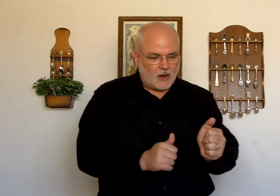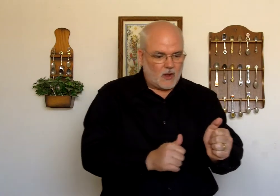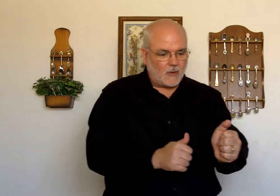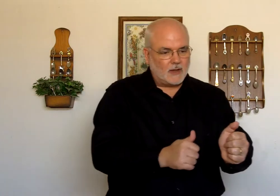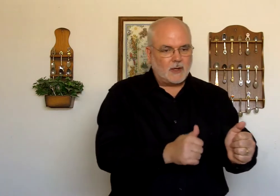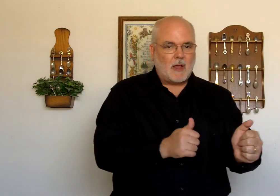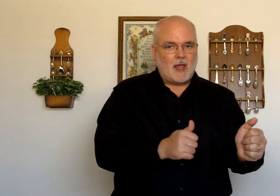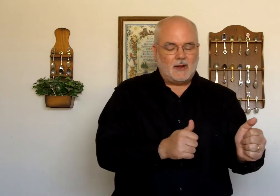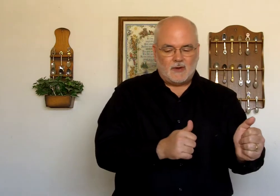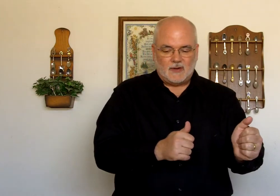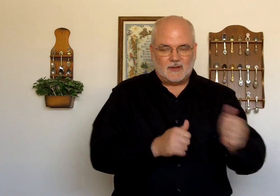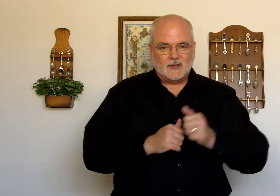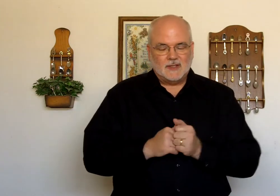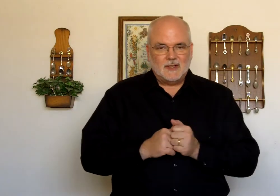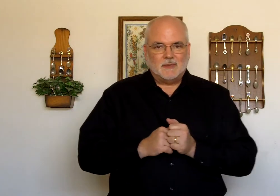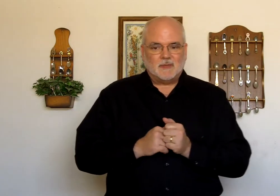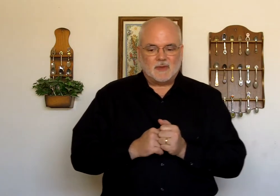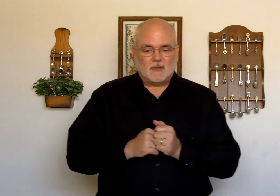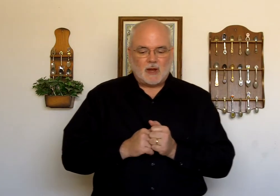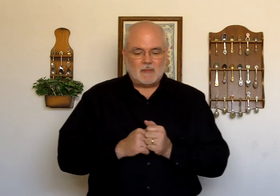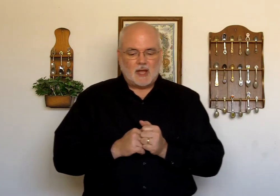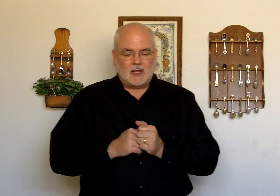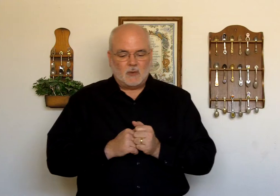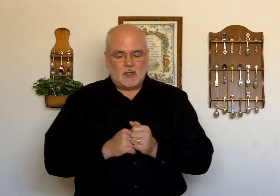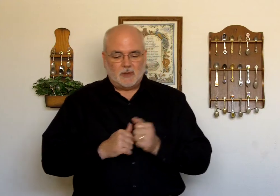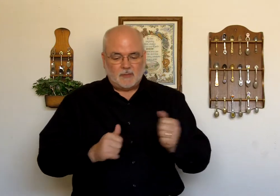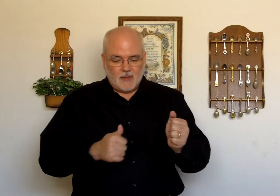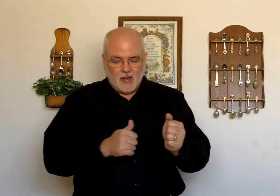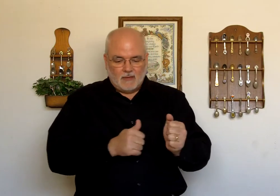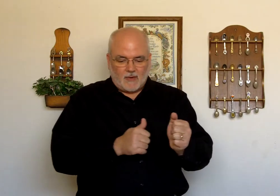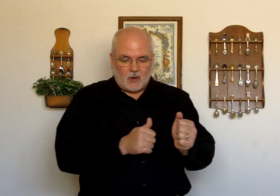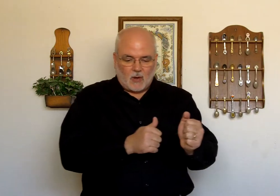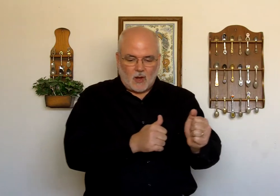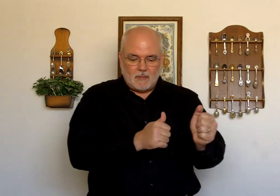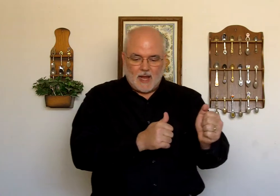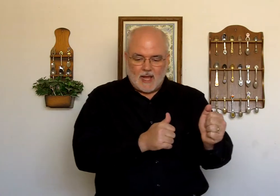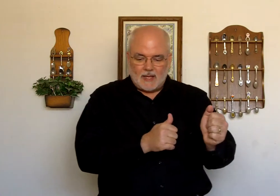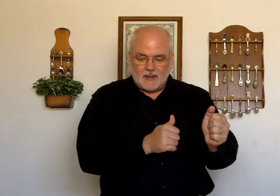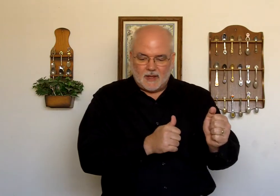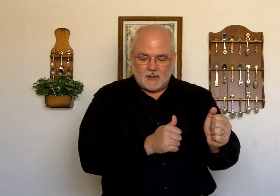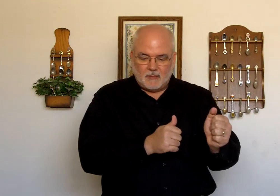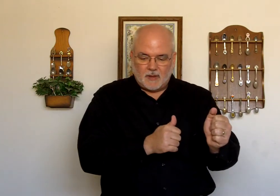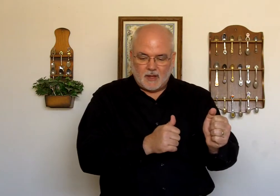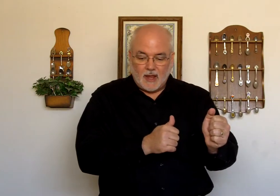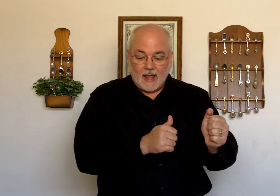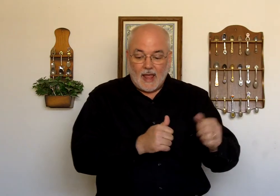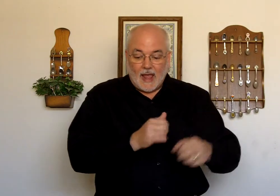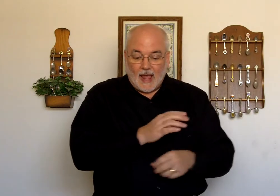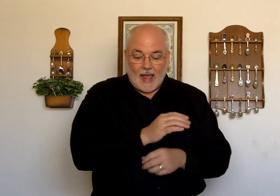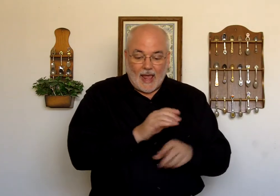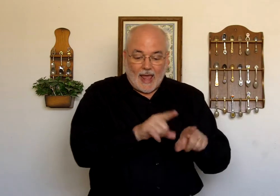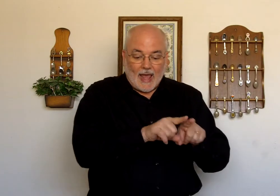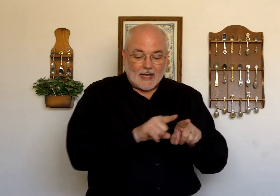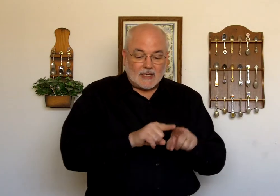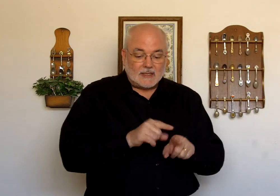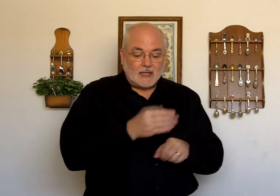along right there behind her. Right behind the other women. Follow along behind them. As.